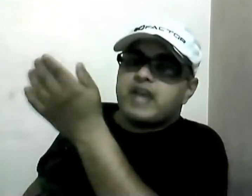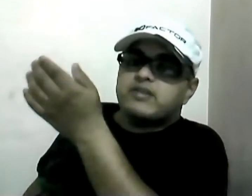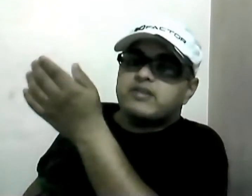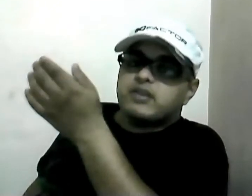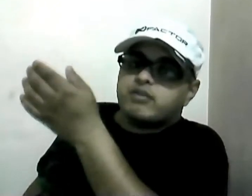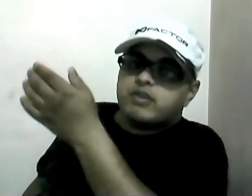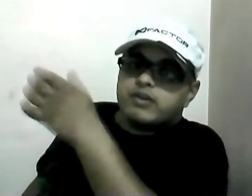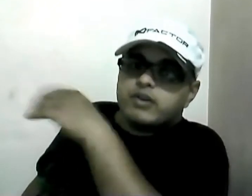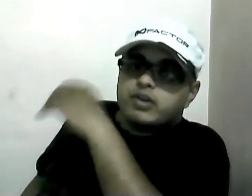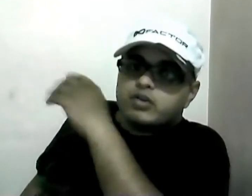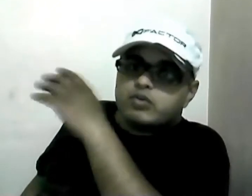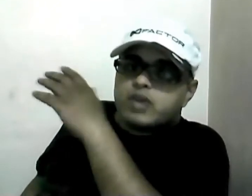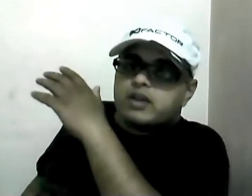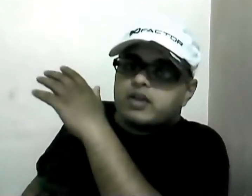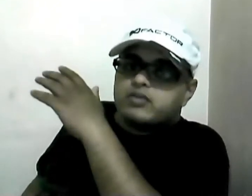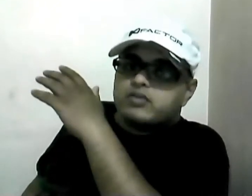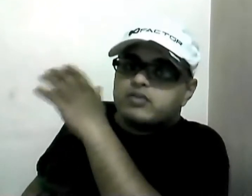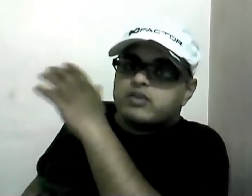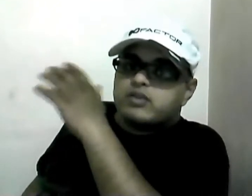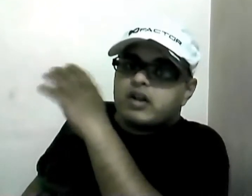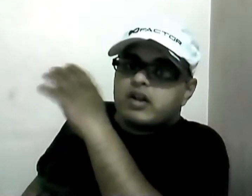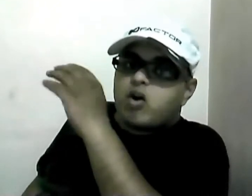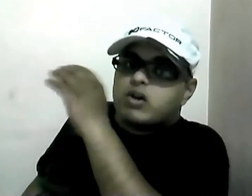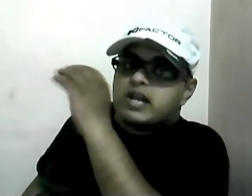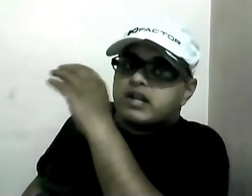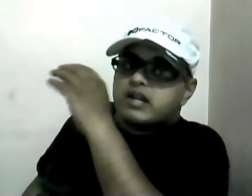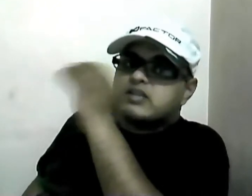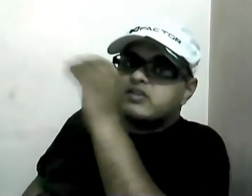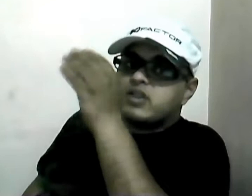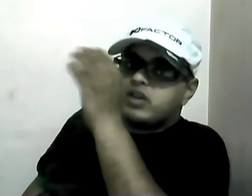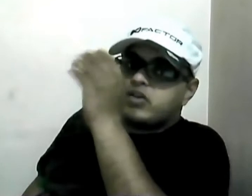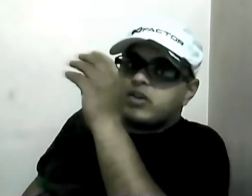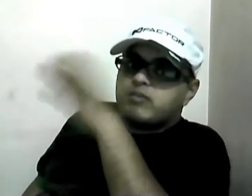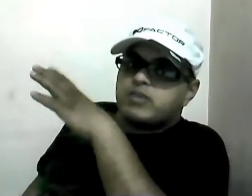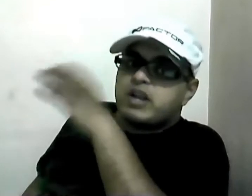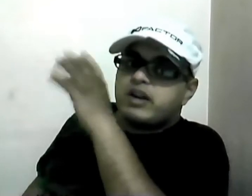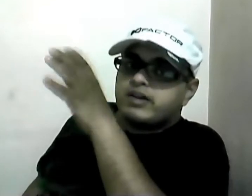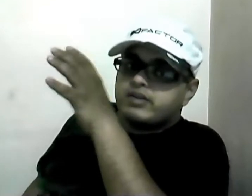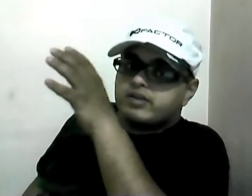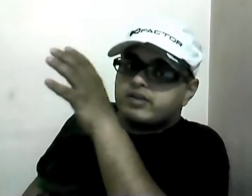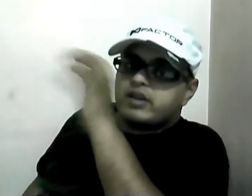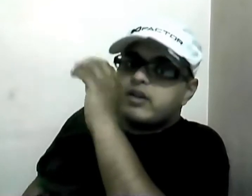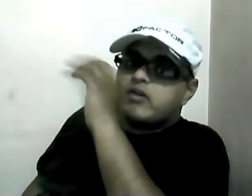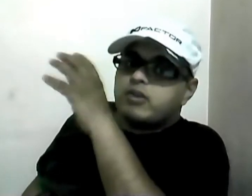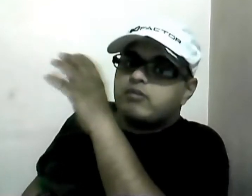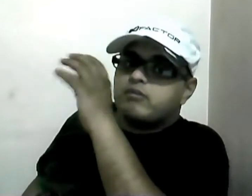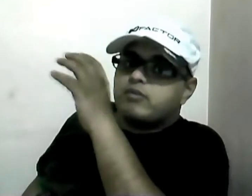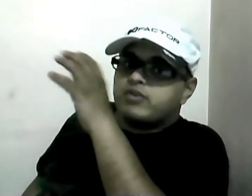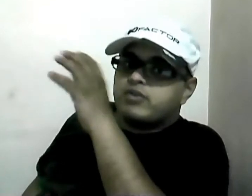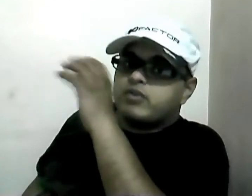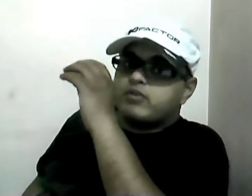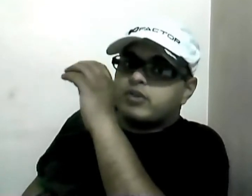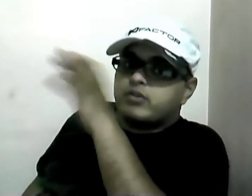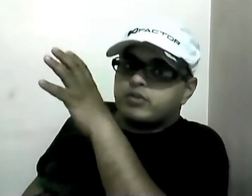server to ensure that all analysts in your company are accessing one version of the truth.